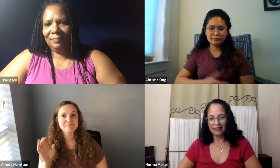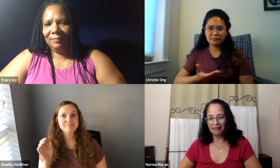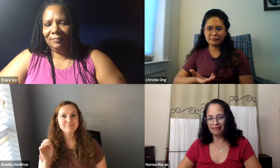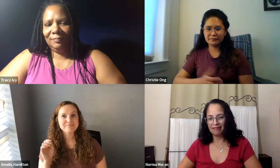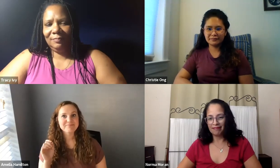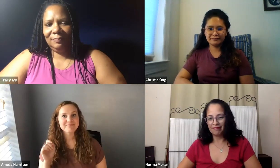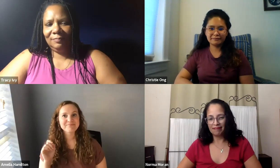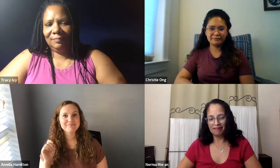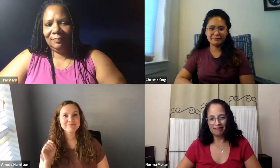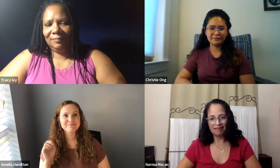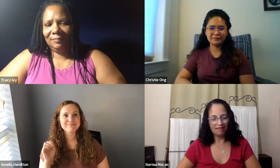Any other comments?